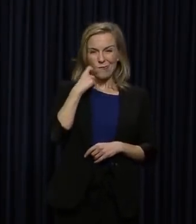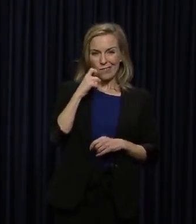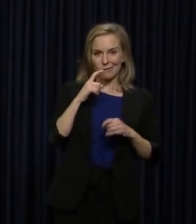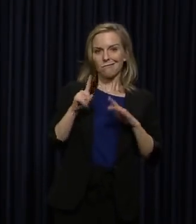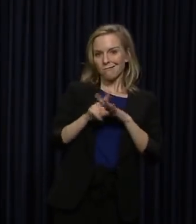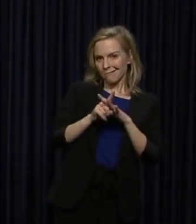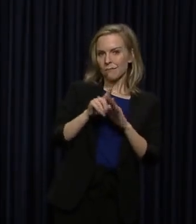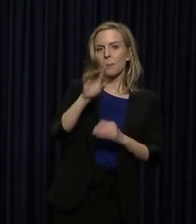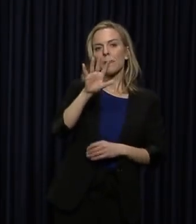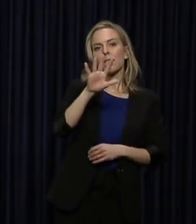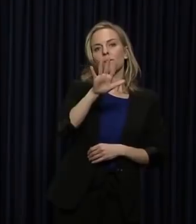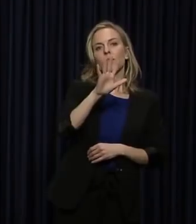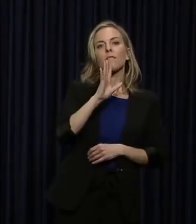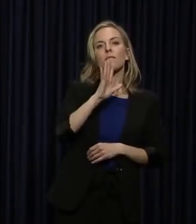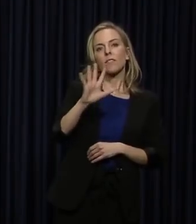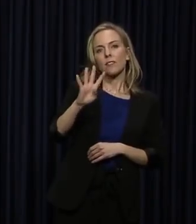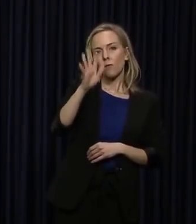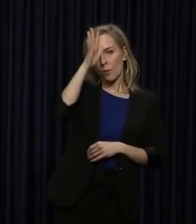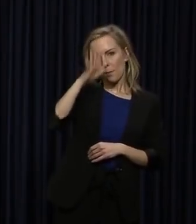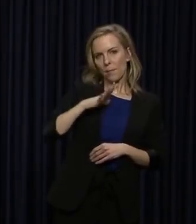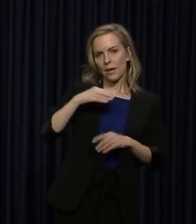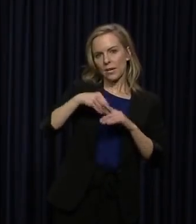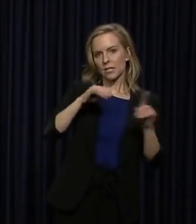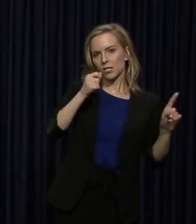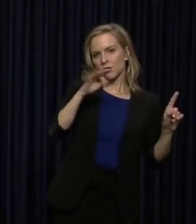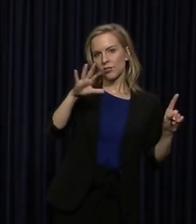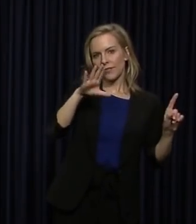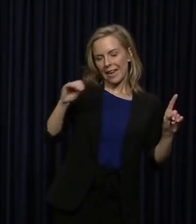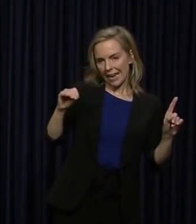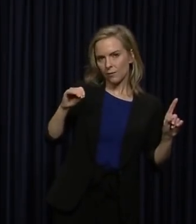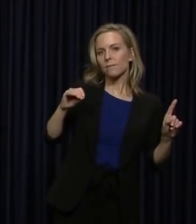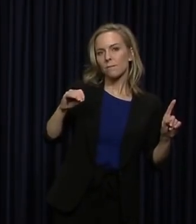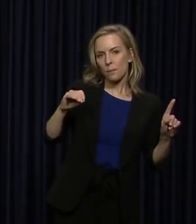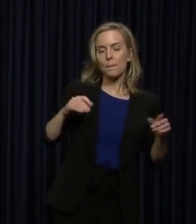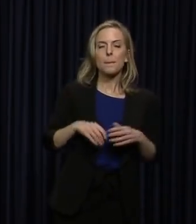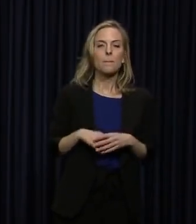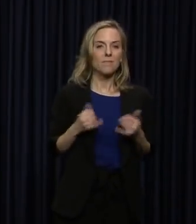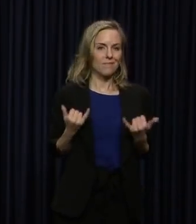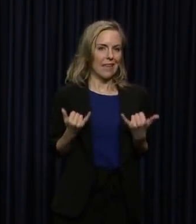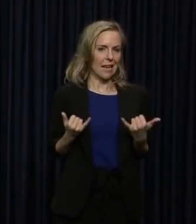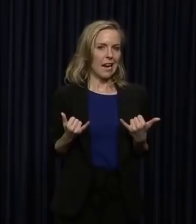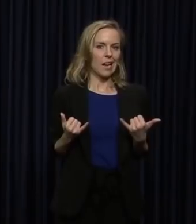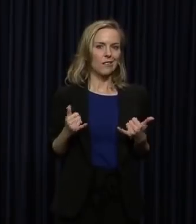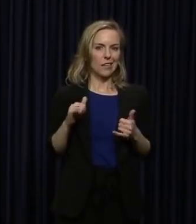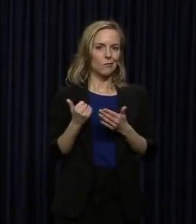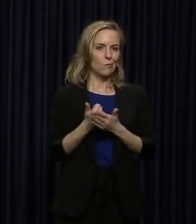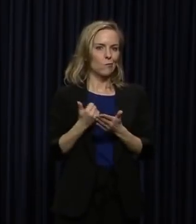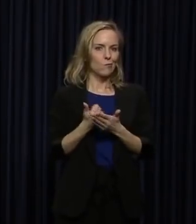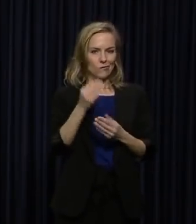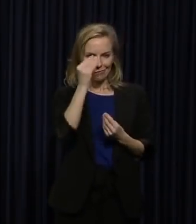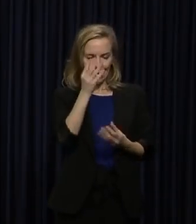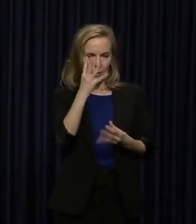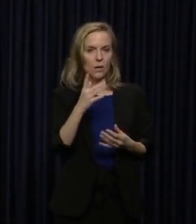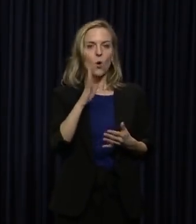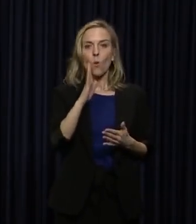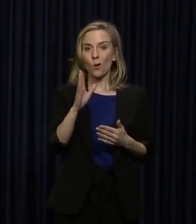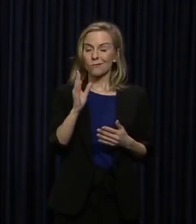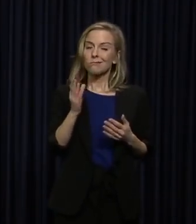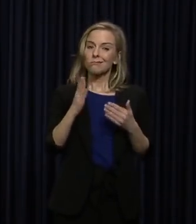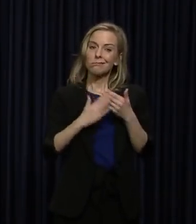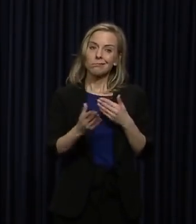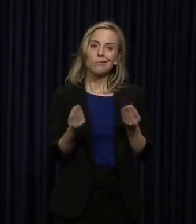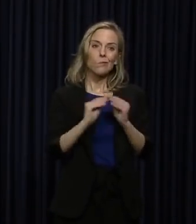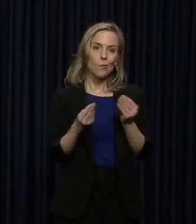is a 54-year-old male in Jefferson County. So that is where we are today. But folks, we are going to have more